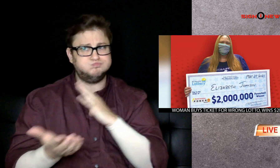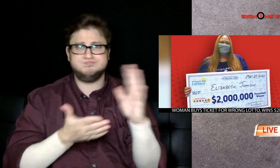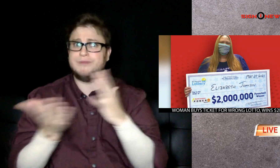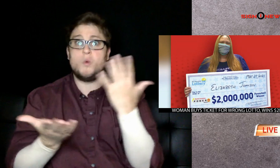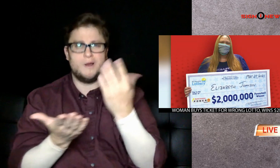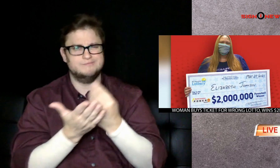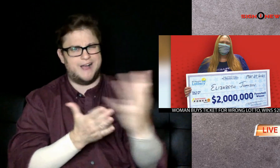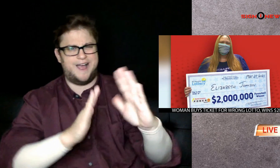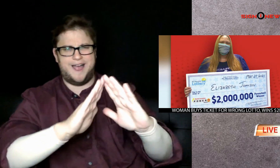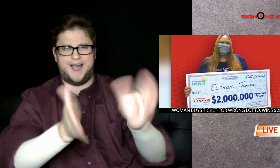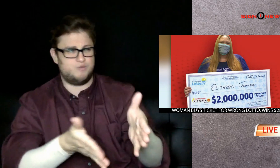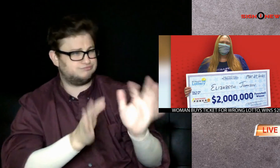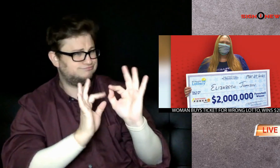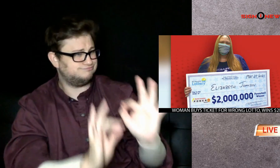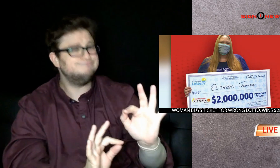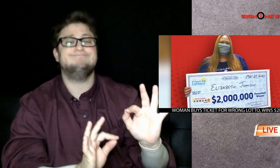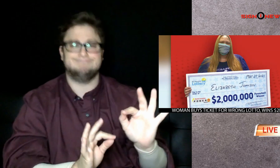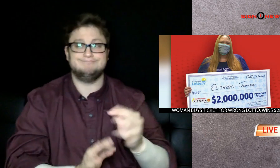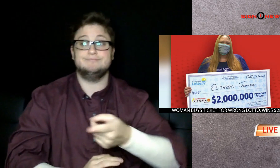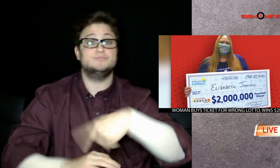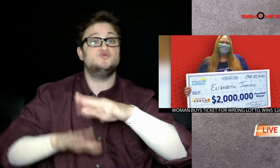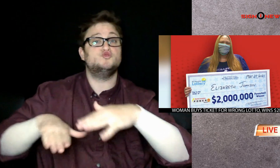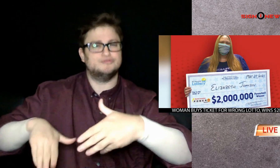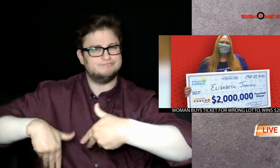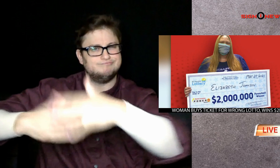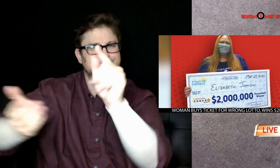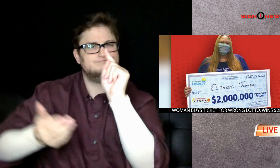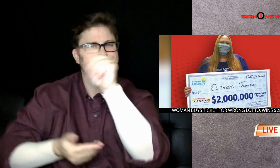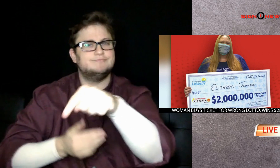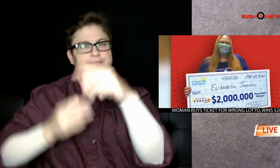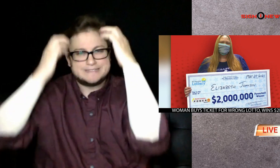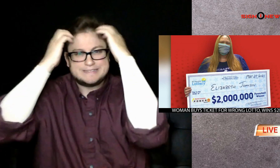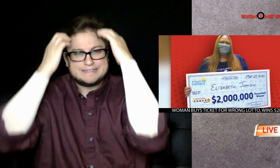Johnson says she plans to buy a house and take her kids to Disneyland.